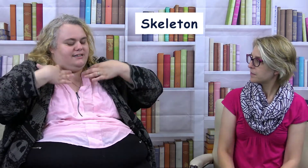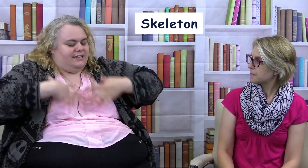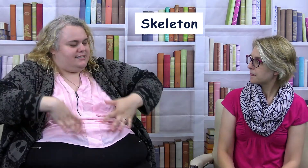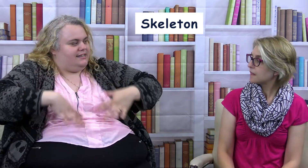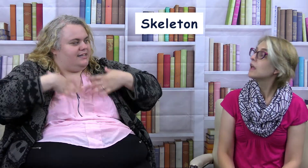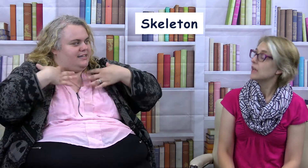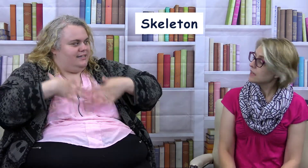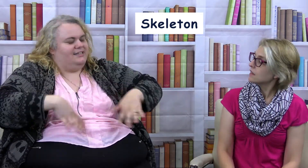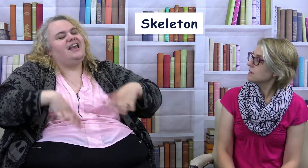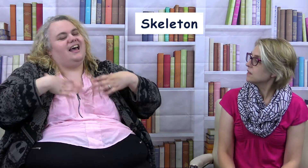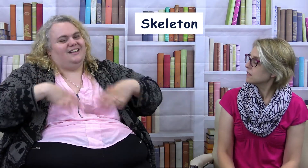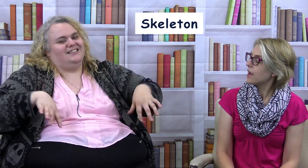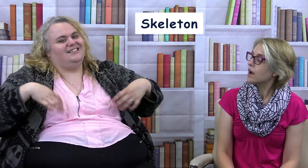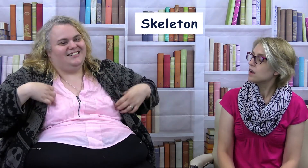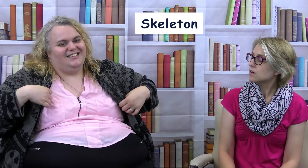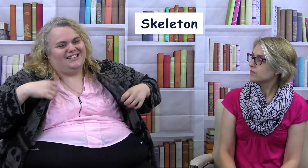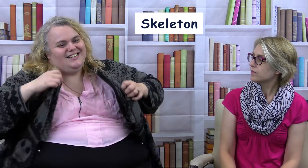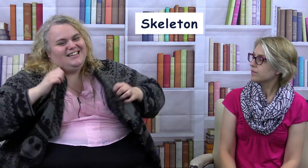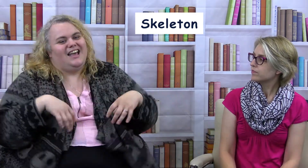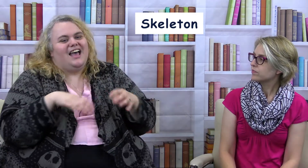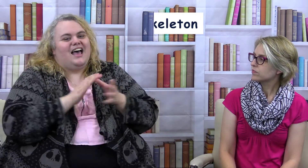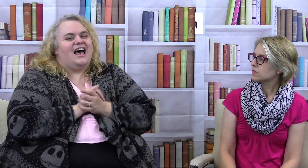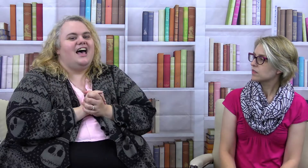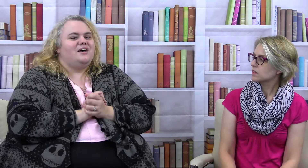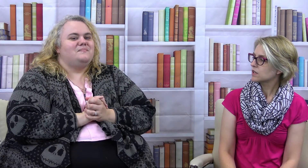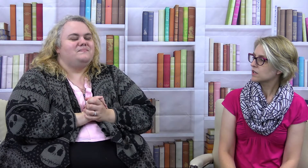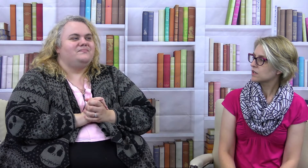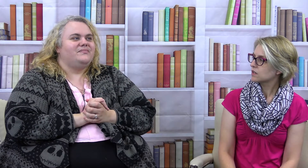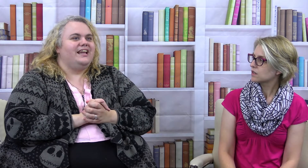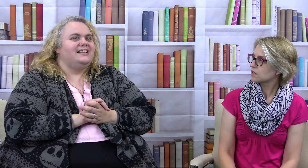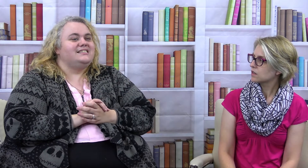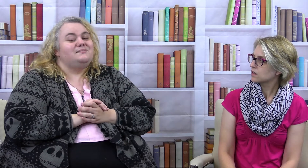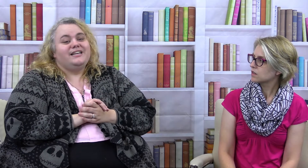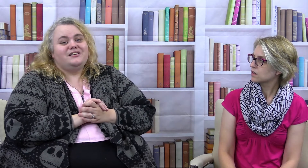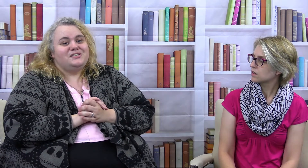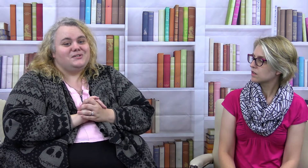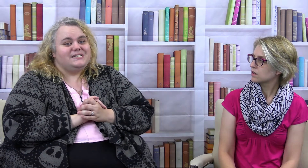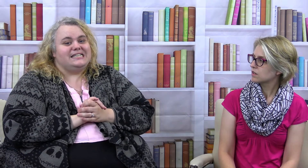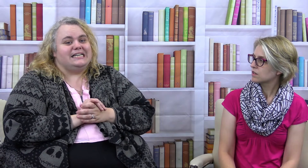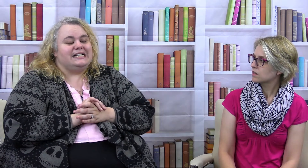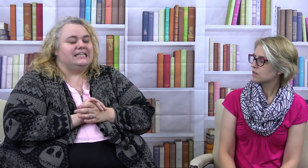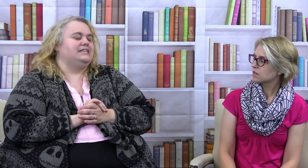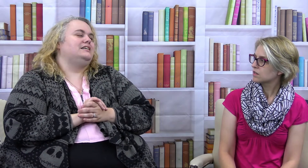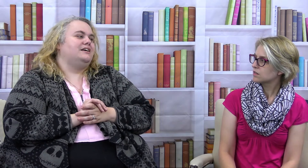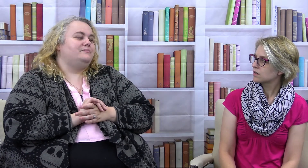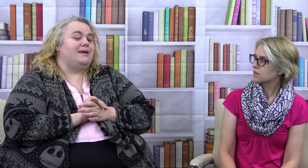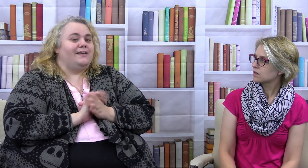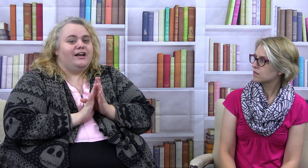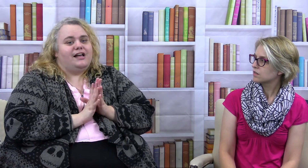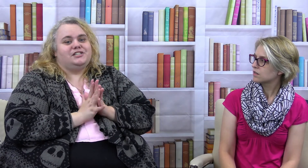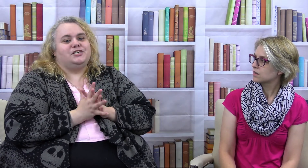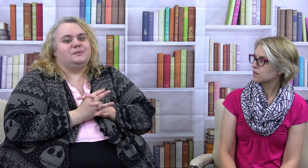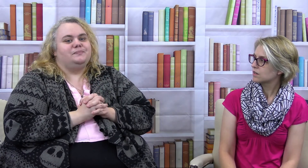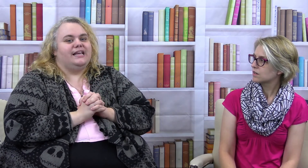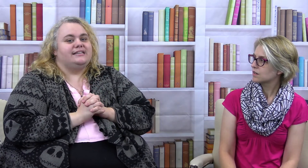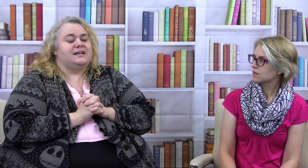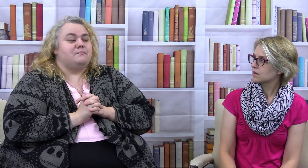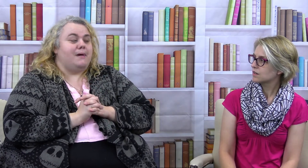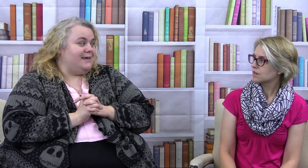that's like the yeah. Yeah. Um and something else you'll see maybe a costume is a mummy.